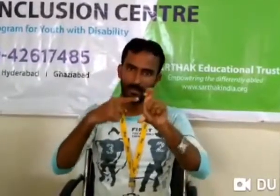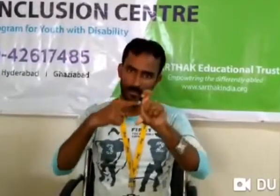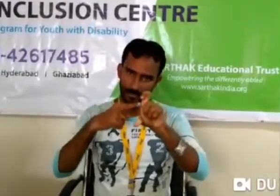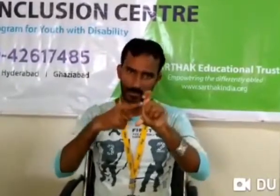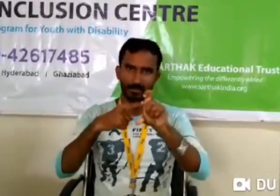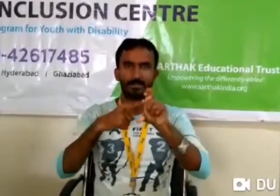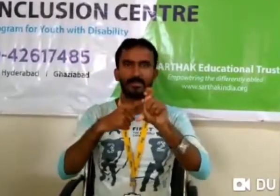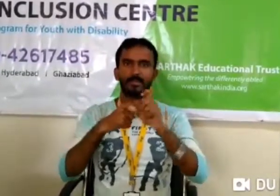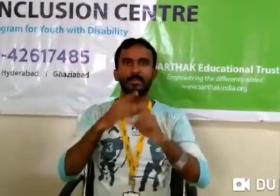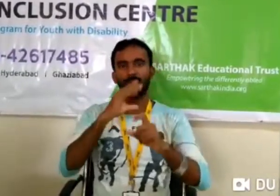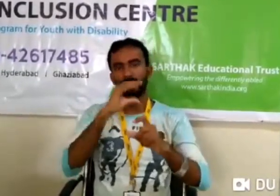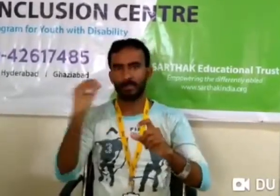MS office,